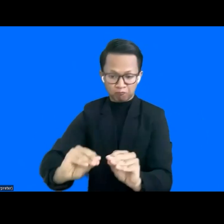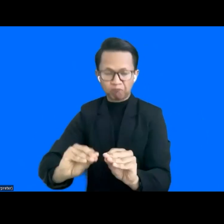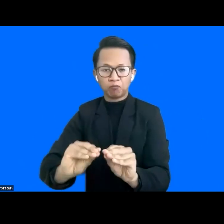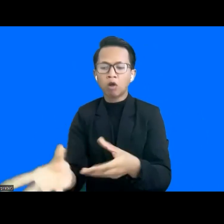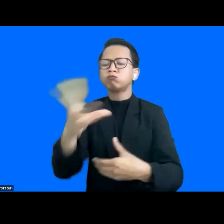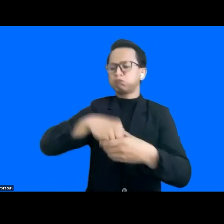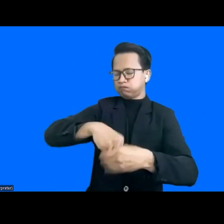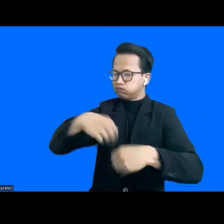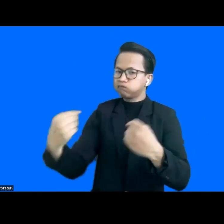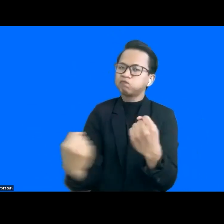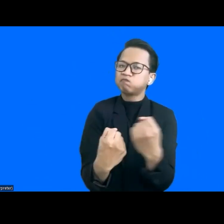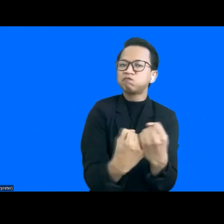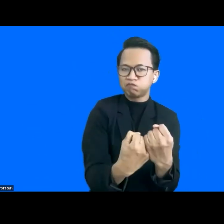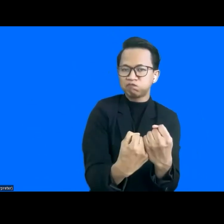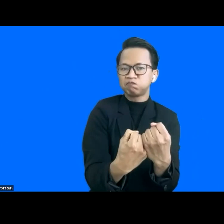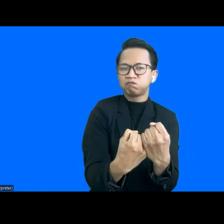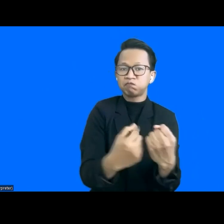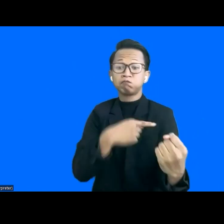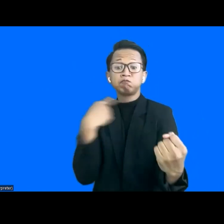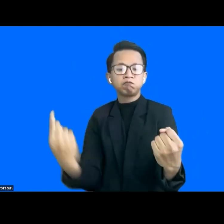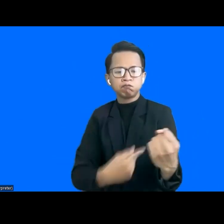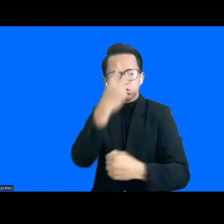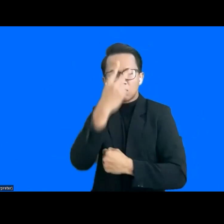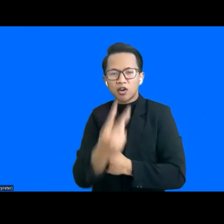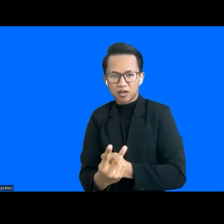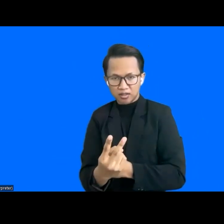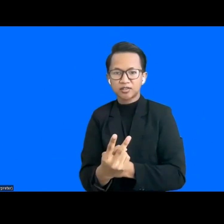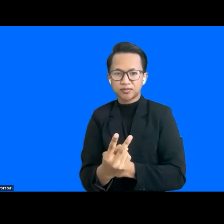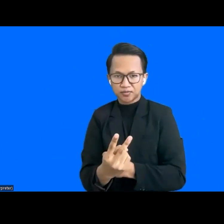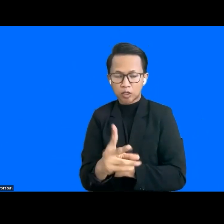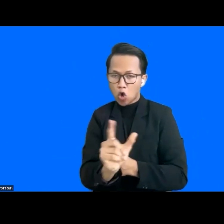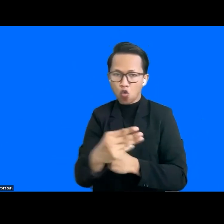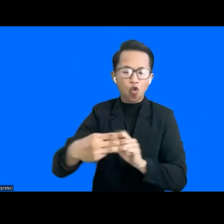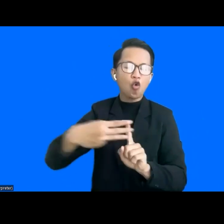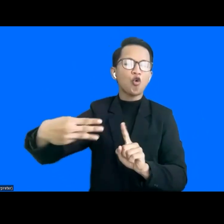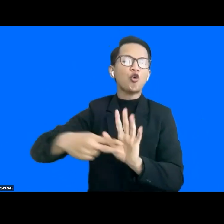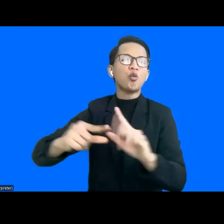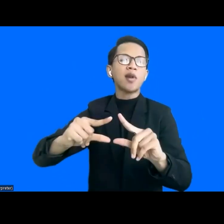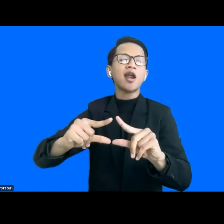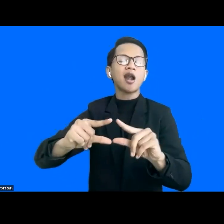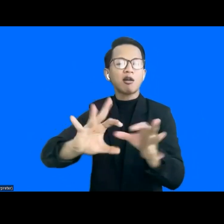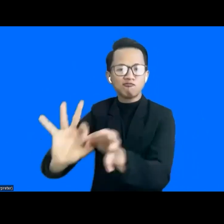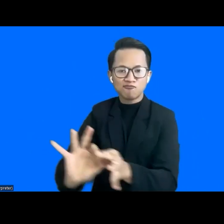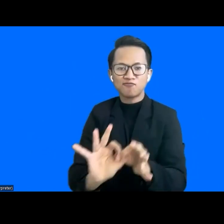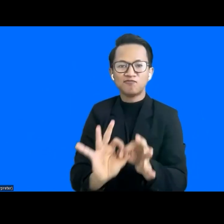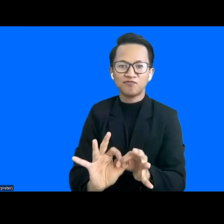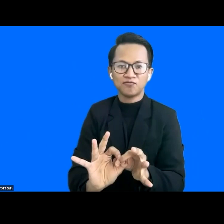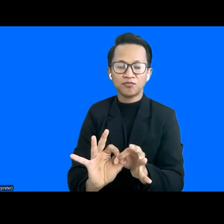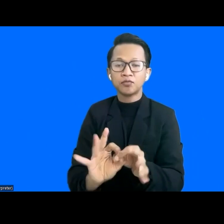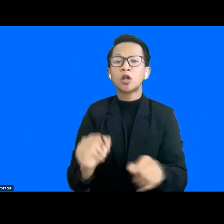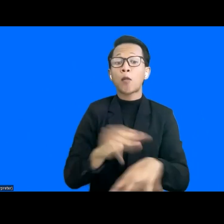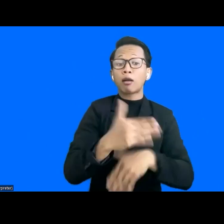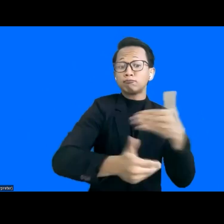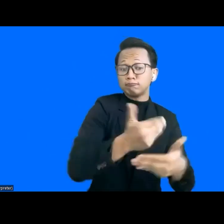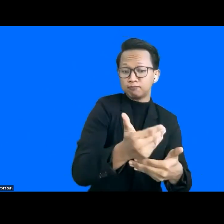supported, which reflected the report delivered by Rabina Singh. So, this not only covered the current practices of inclusive